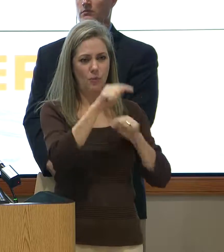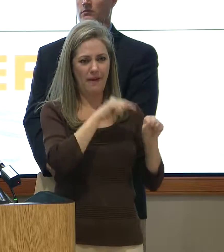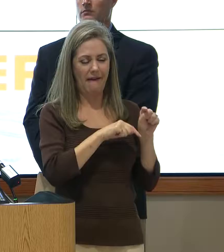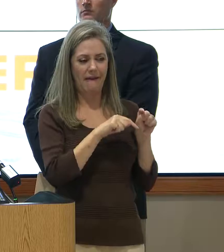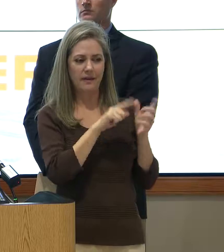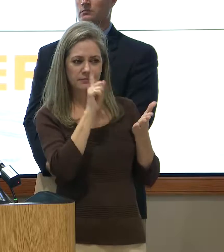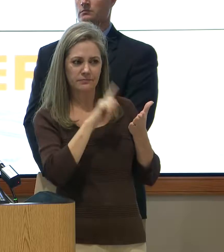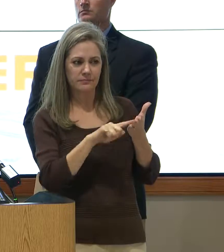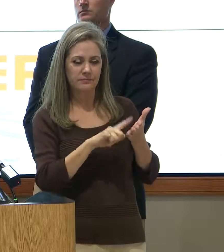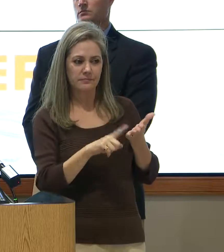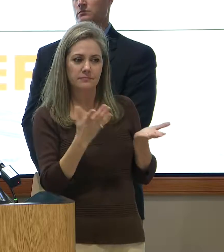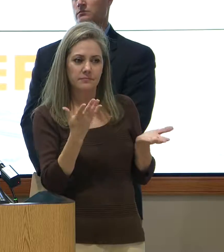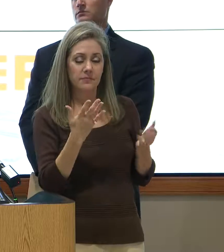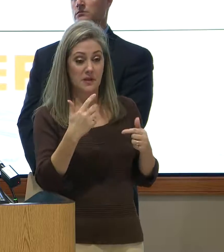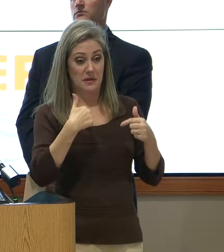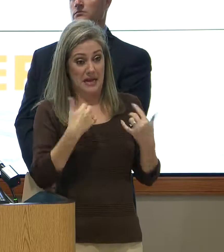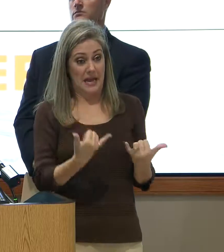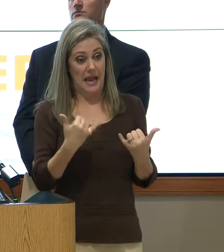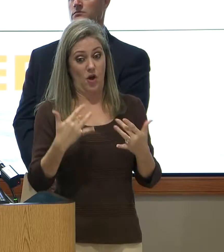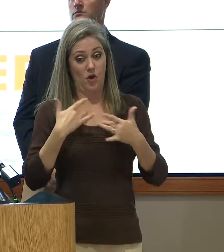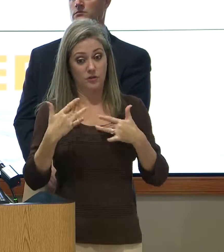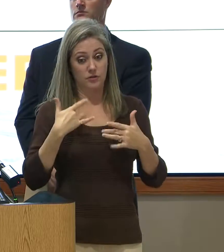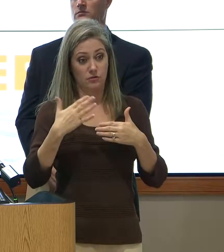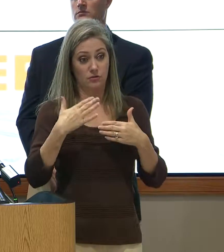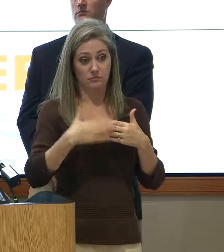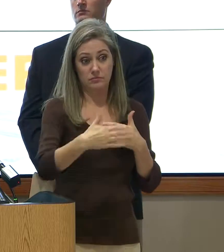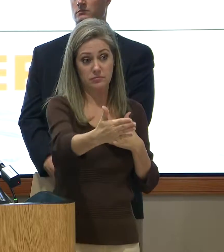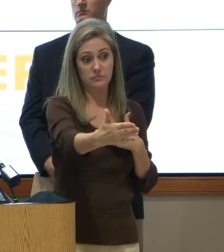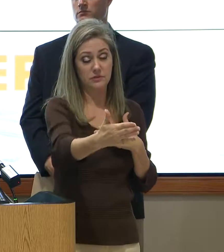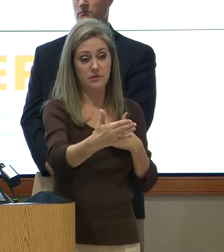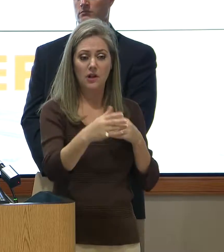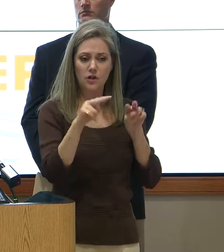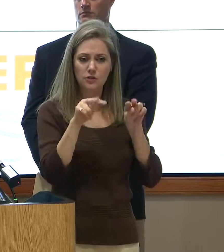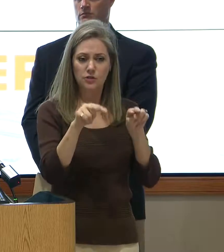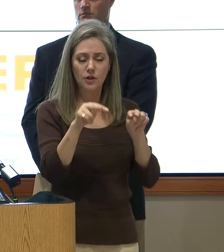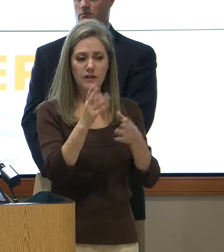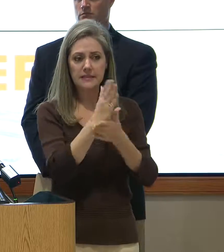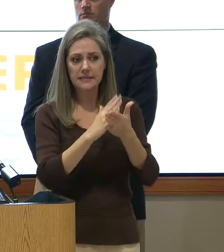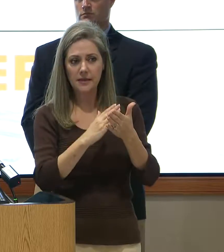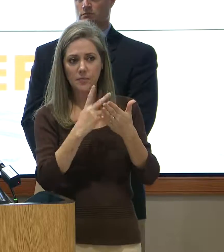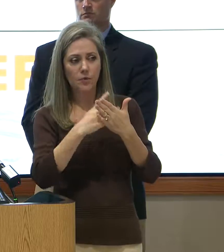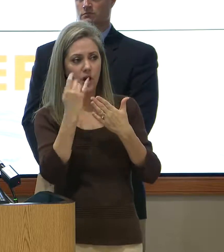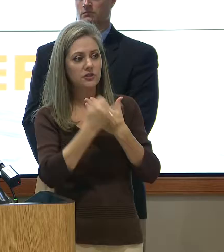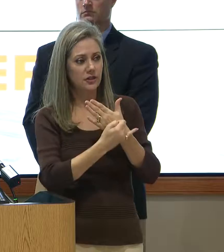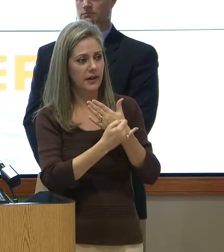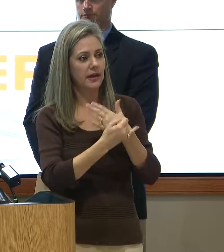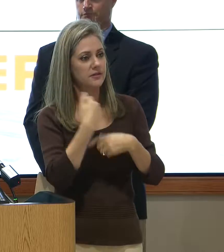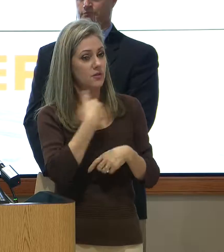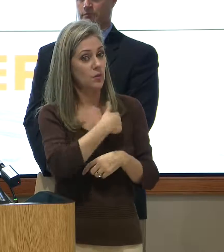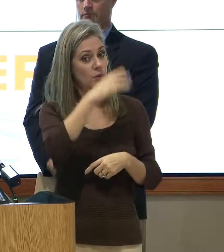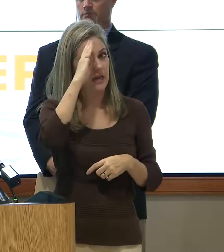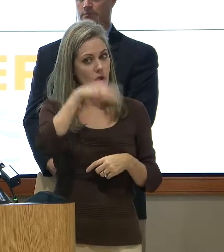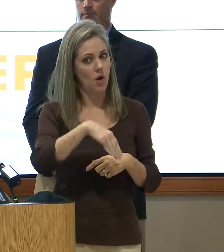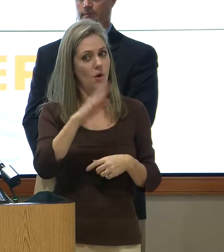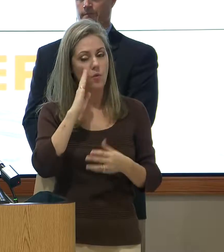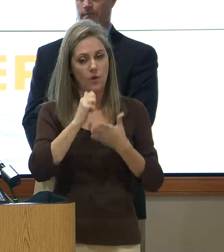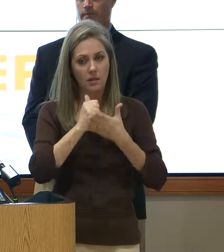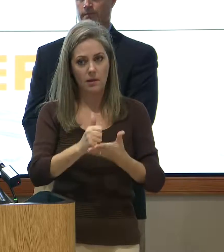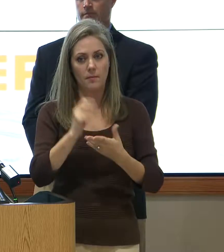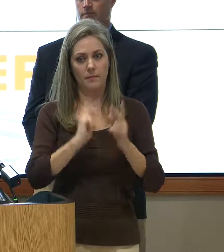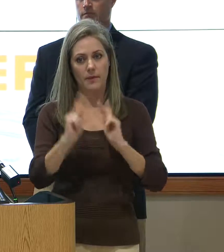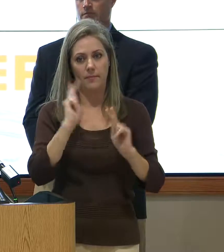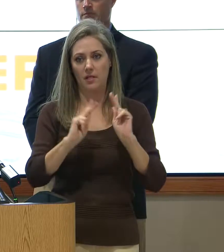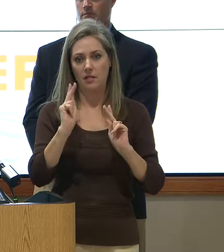look at. What concerns me now, going forward, is let's look at some of the projects that we know are going to help people,